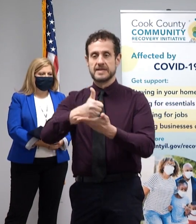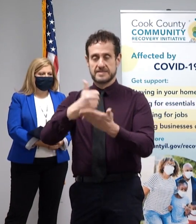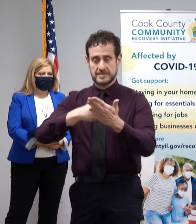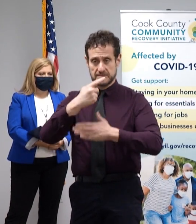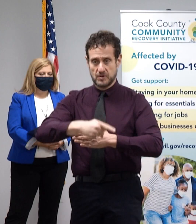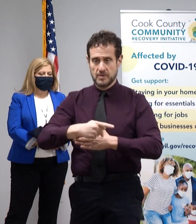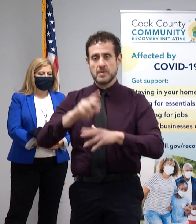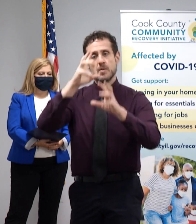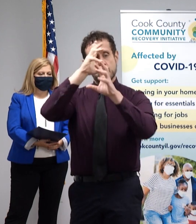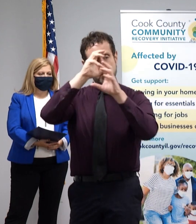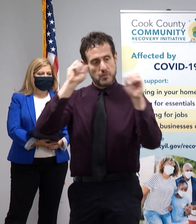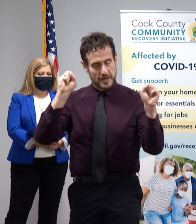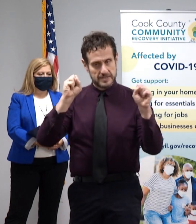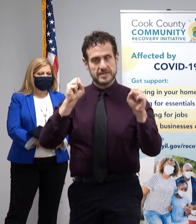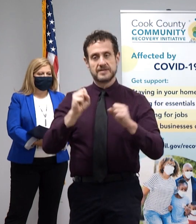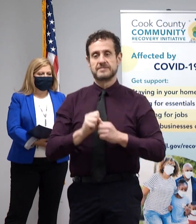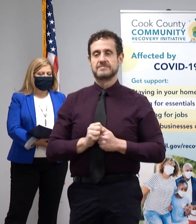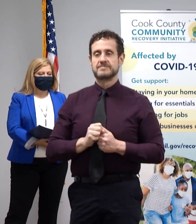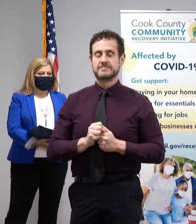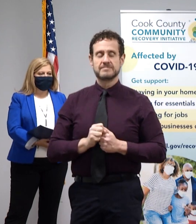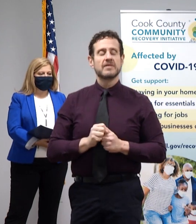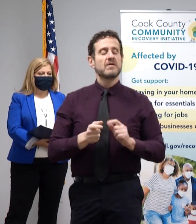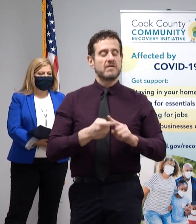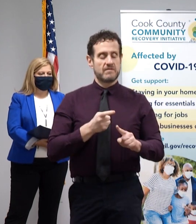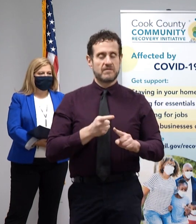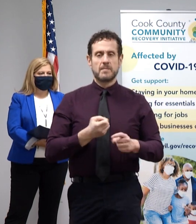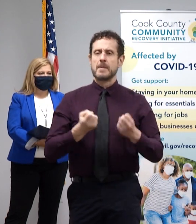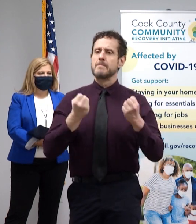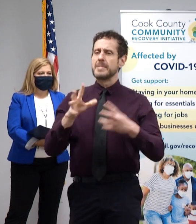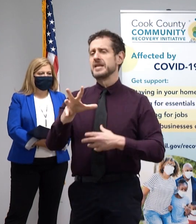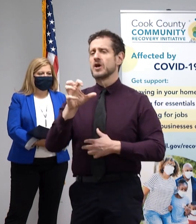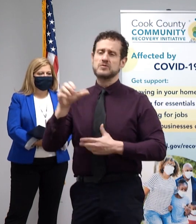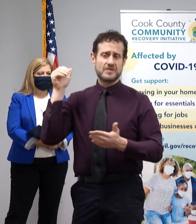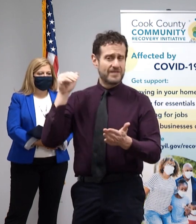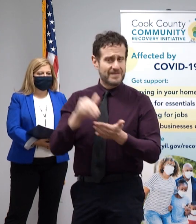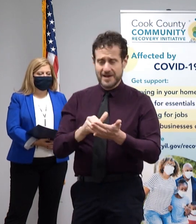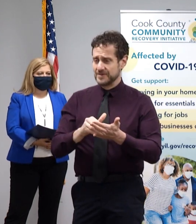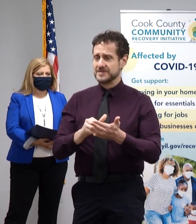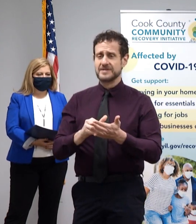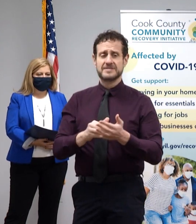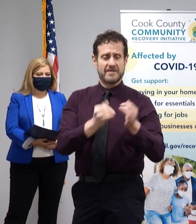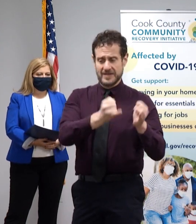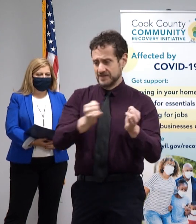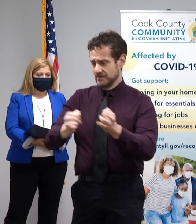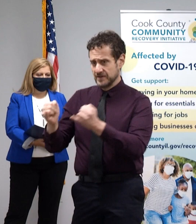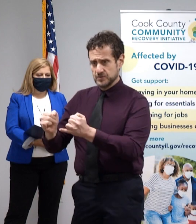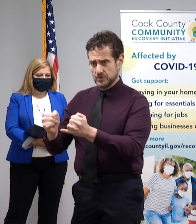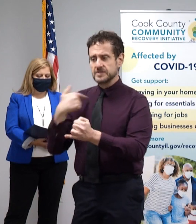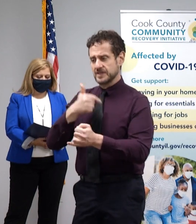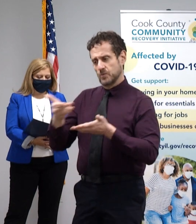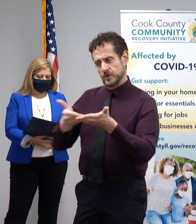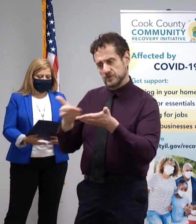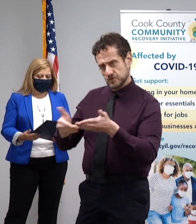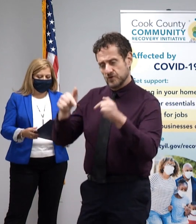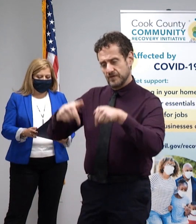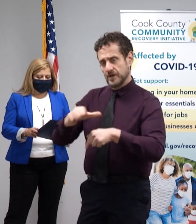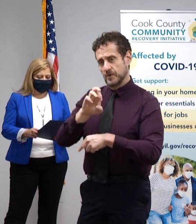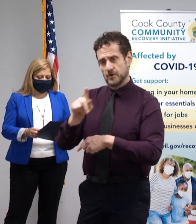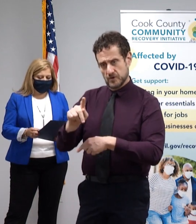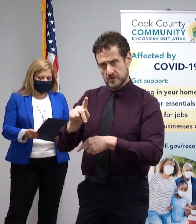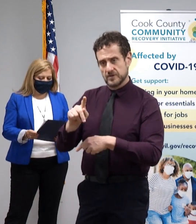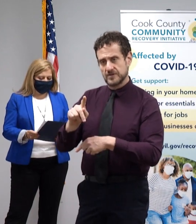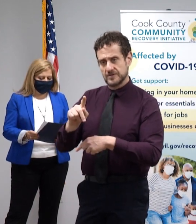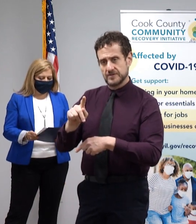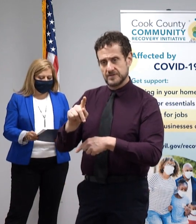President Preckwinkle, on behalf of hundreds of thousands of individual CETA services in Cook County,